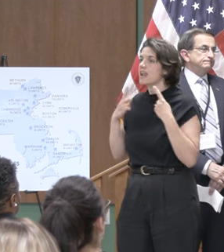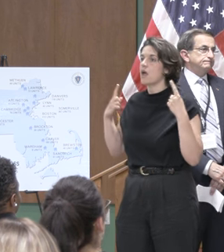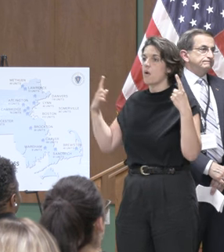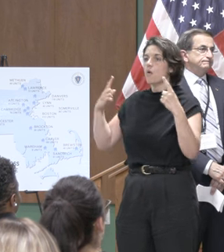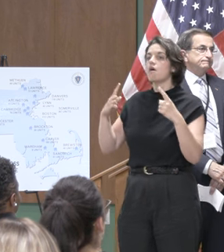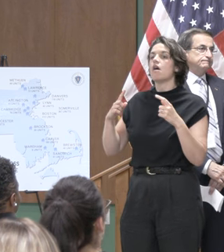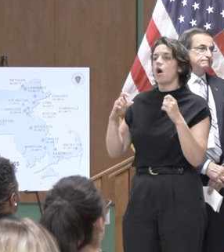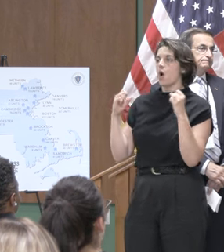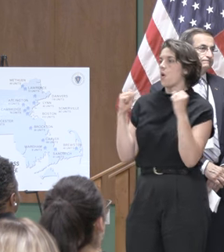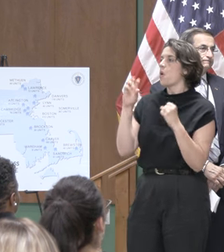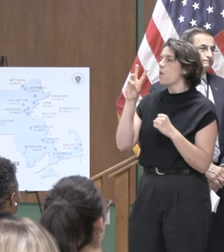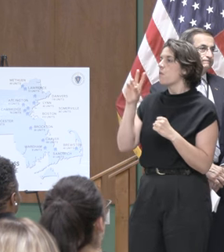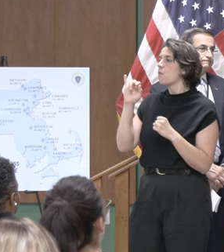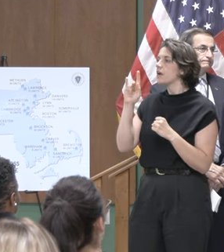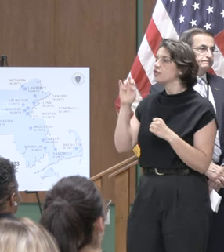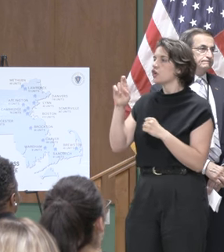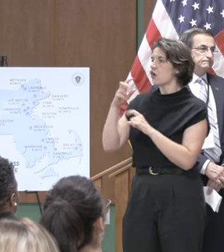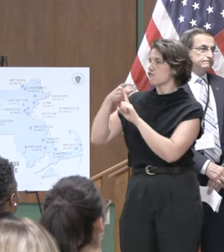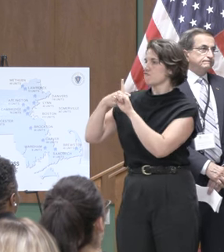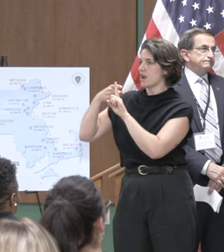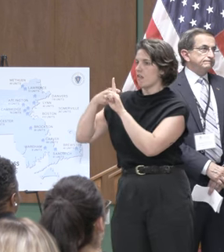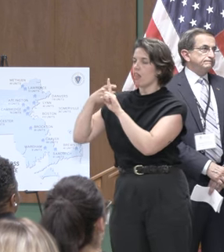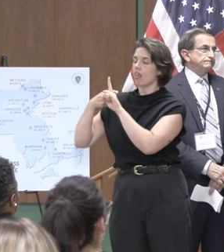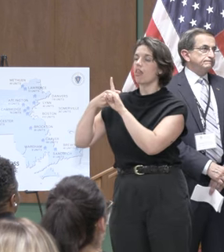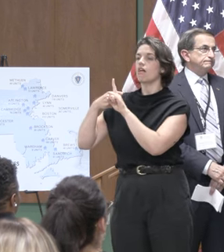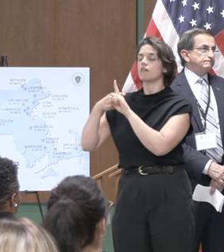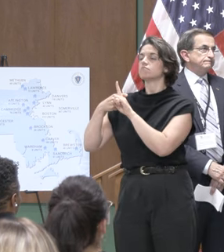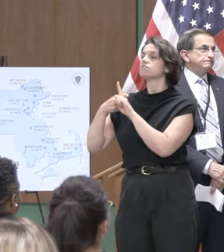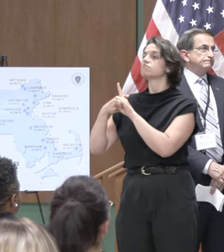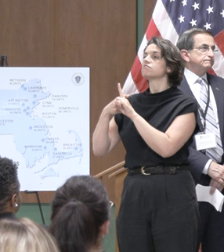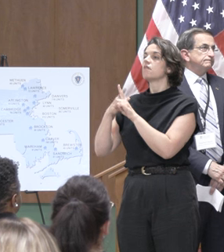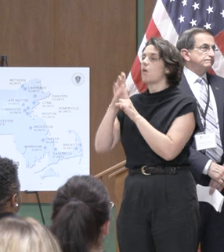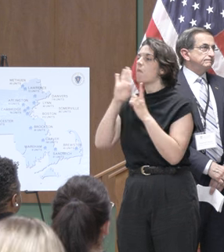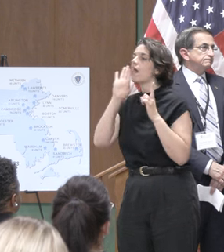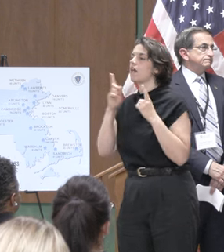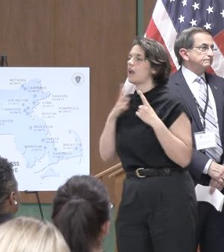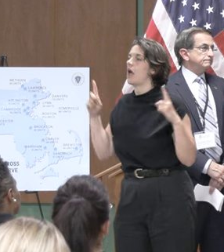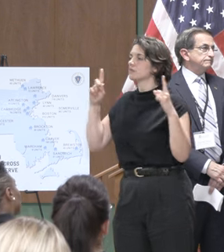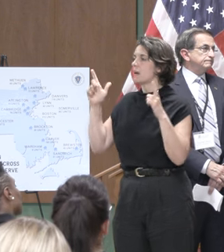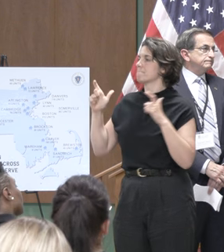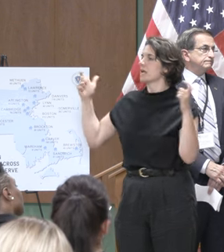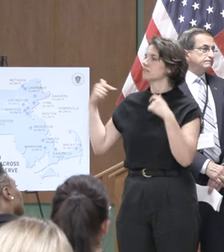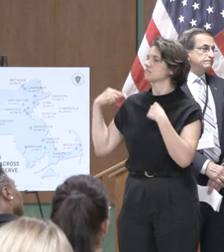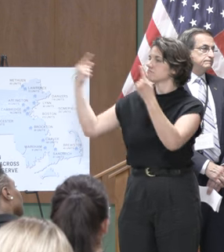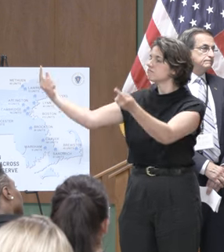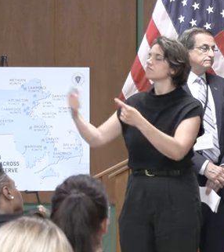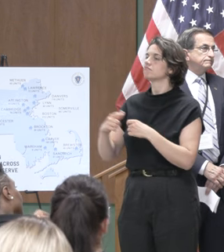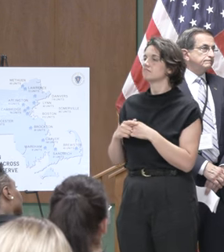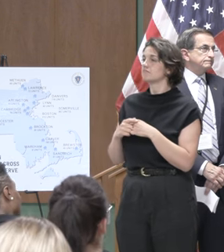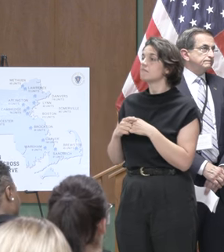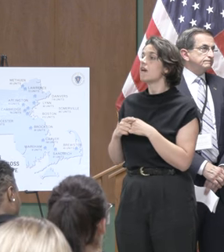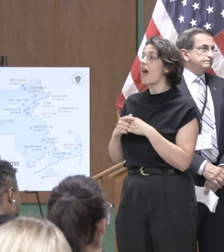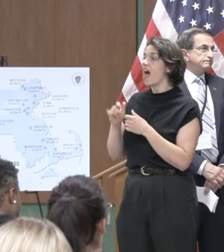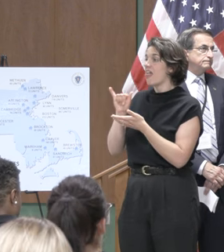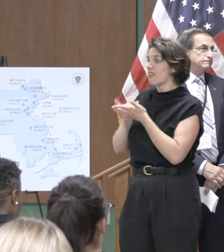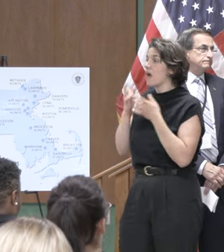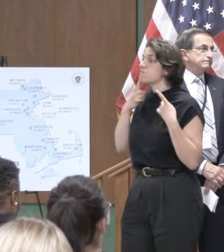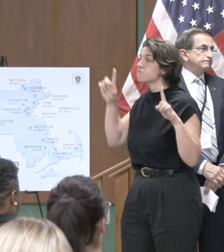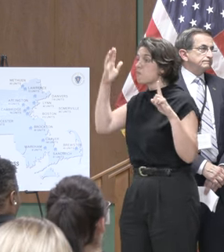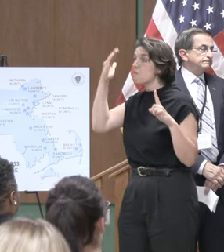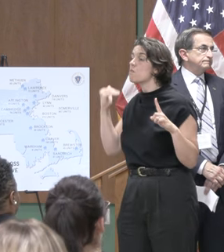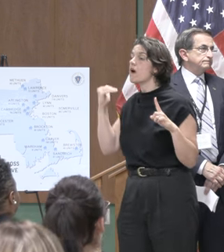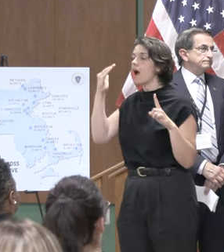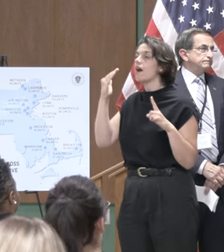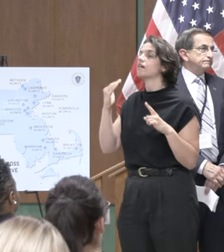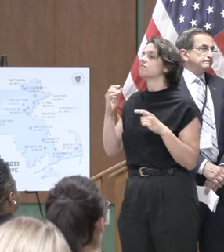rental round which is our largest ever is partly a result of the governor signing into